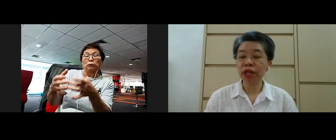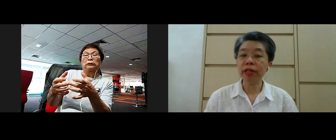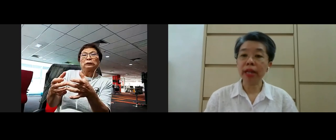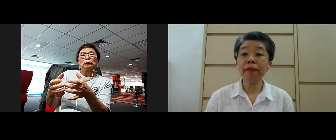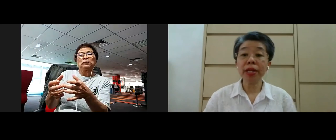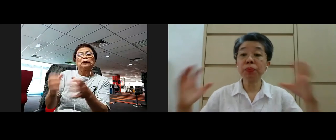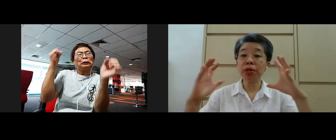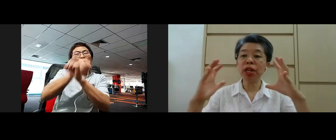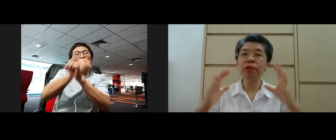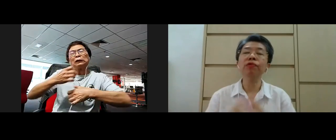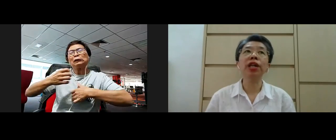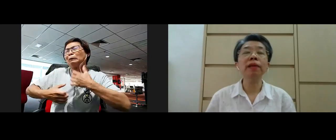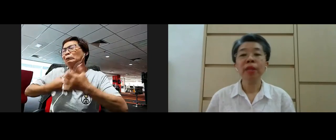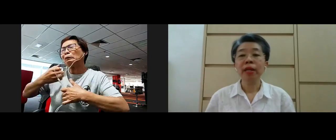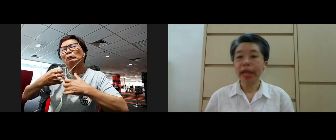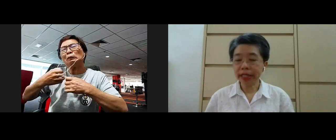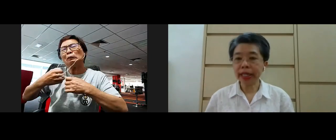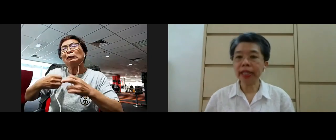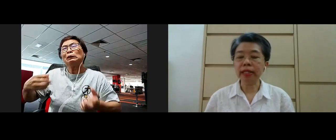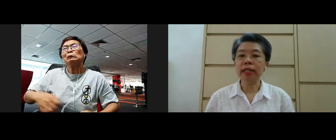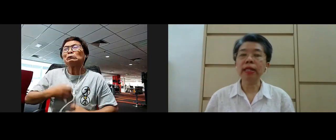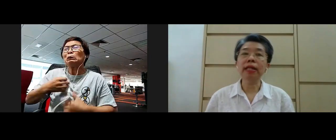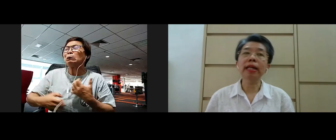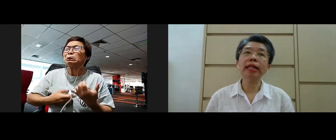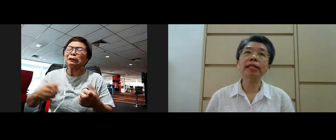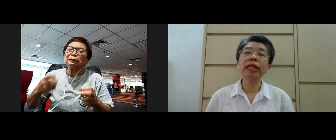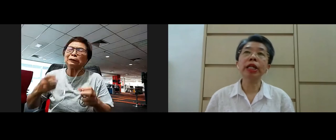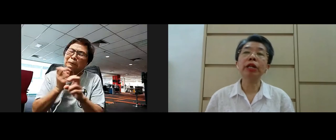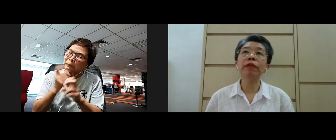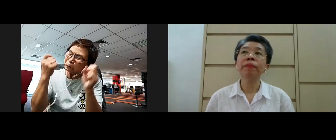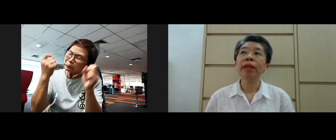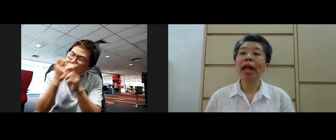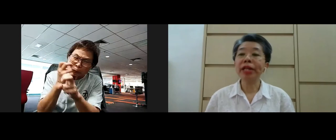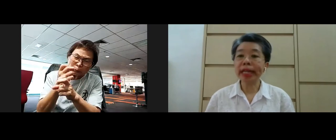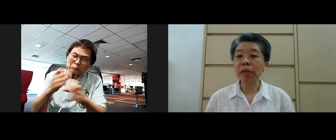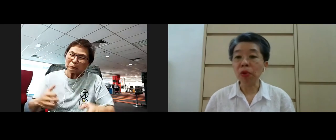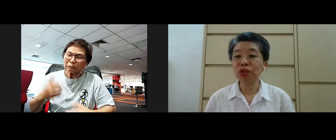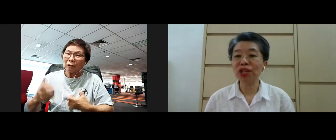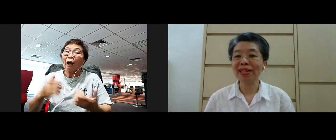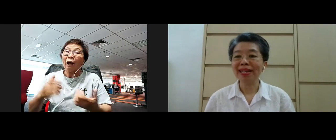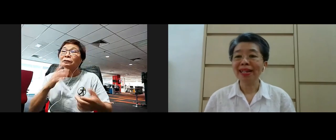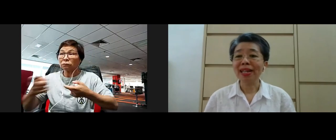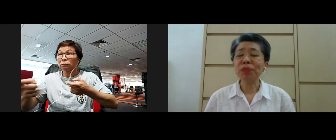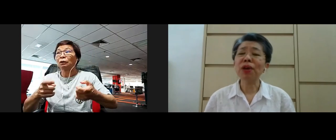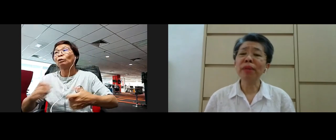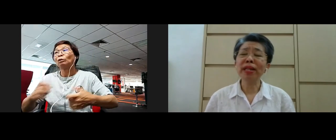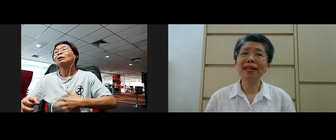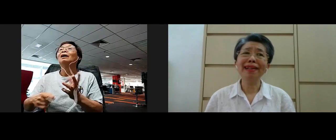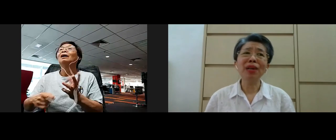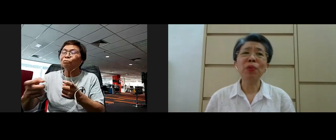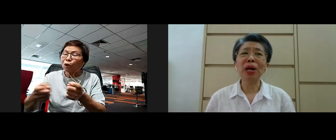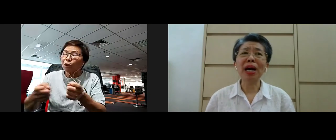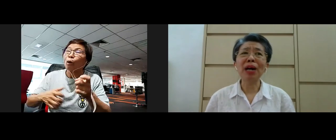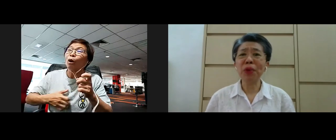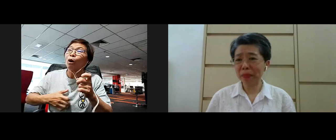emotion yeah that is pretty huge yeah and again like I say you know handling emotion is probably